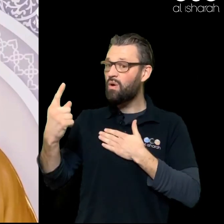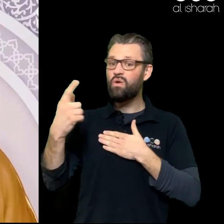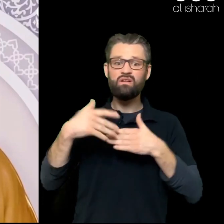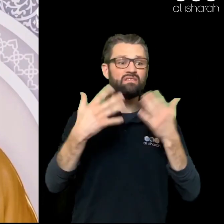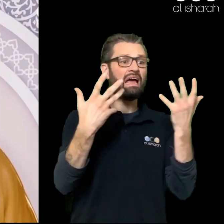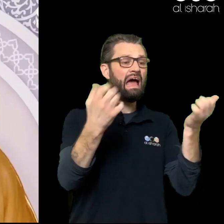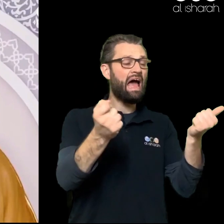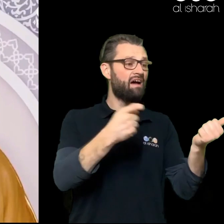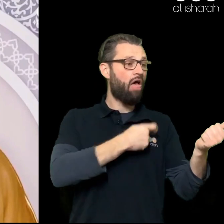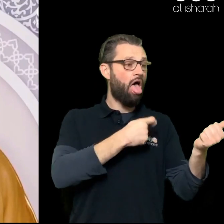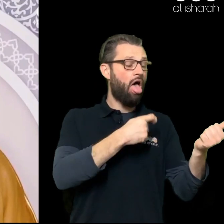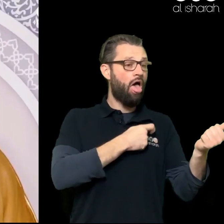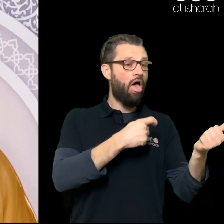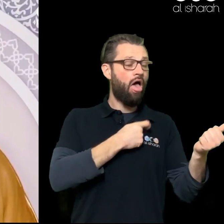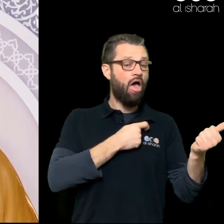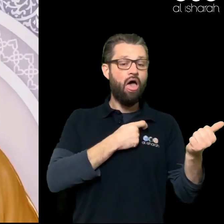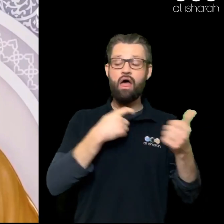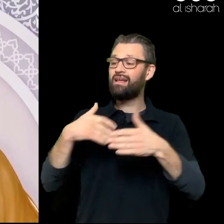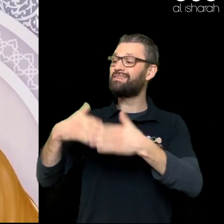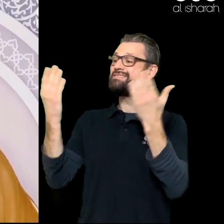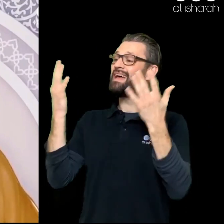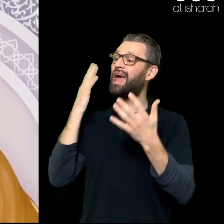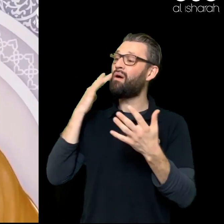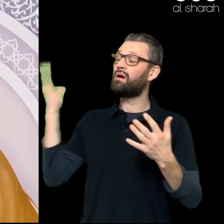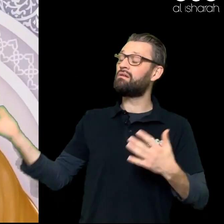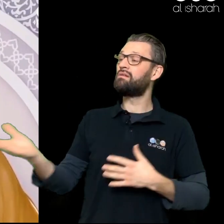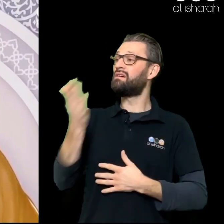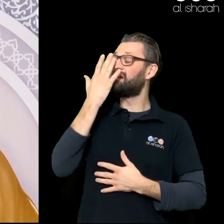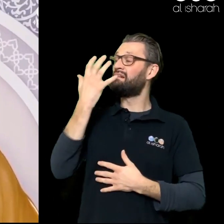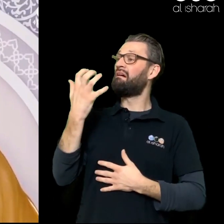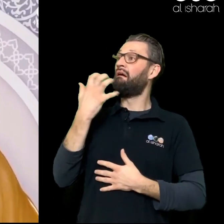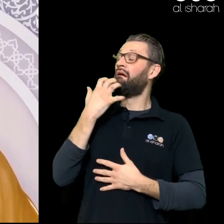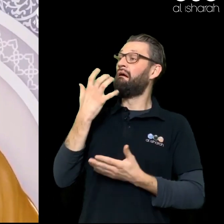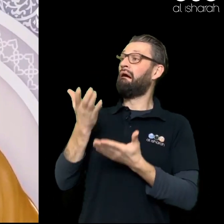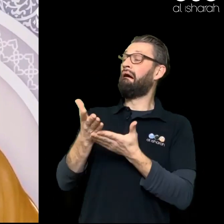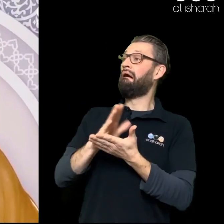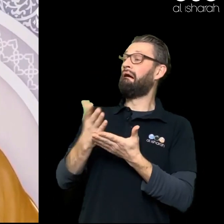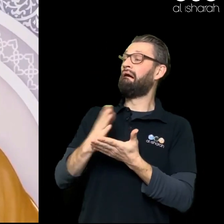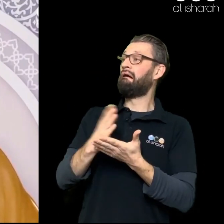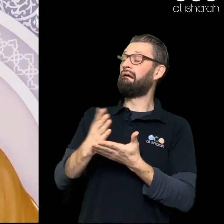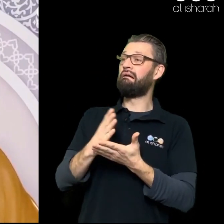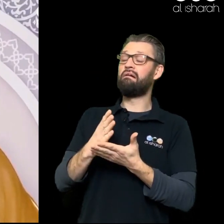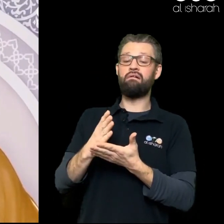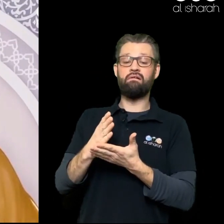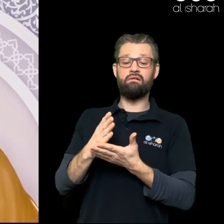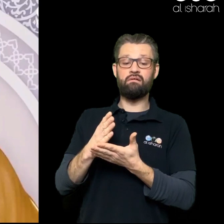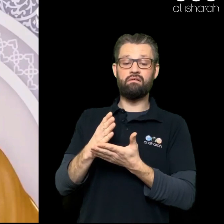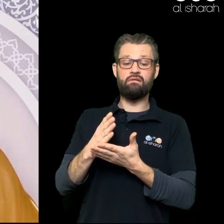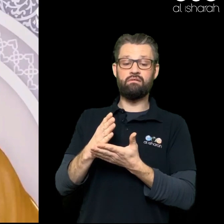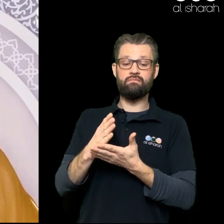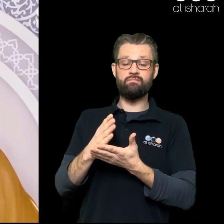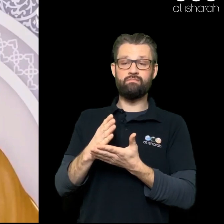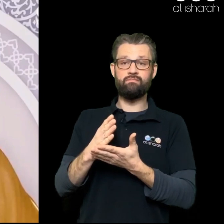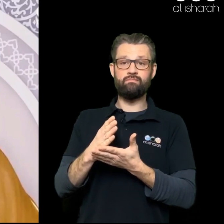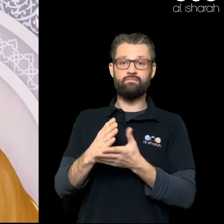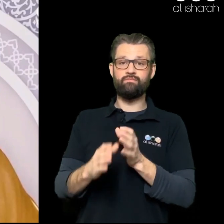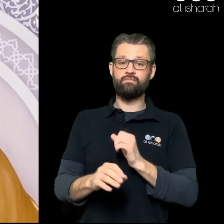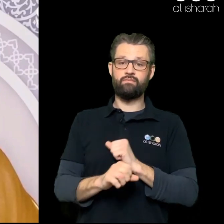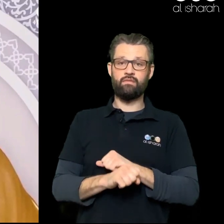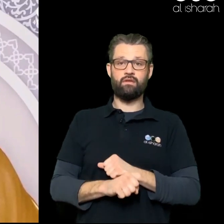Days when we are facing uncertainty Yes, we are human beings We will go through those